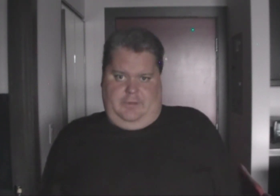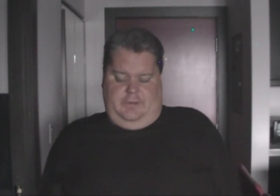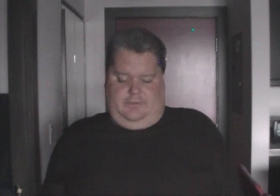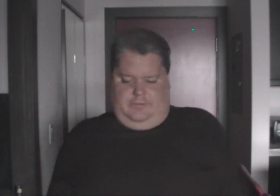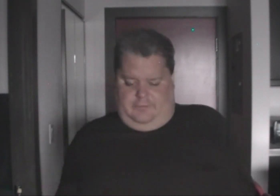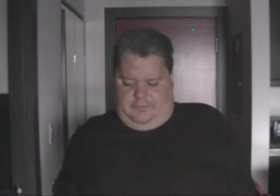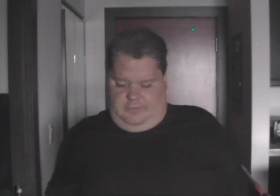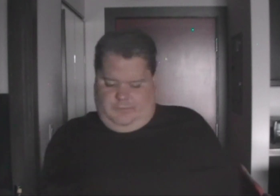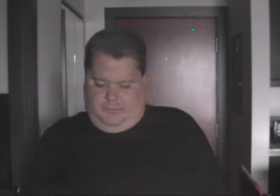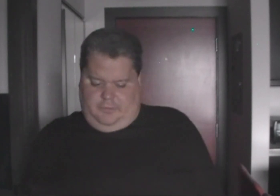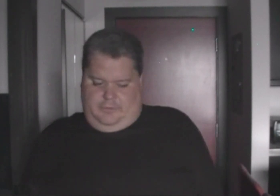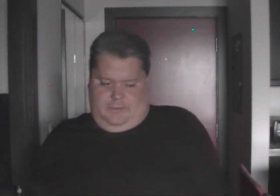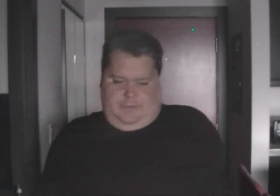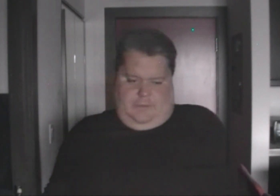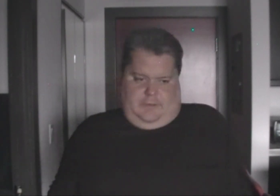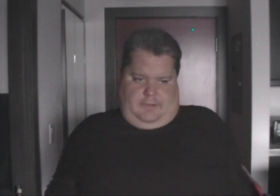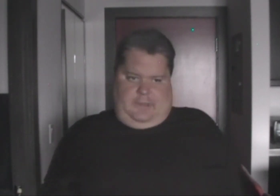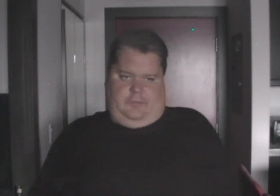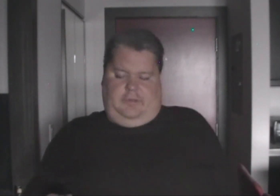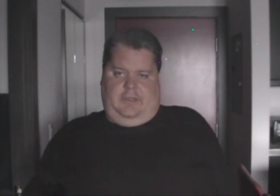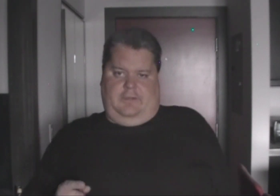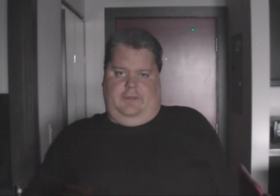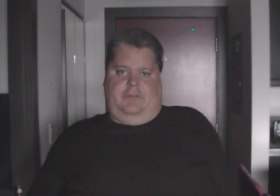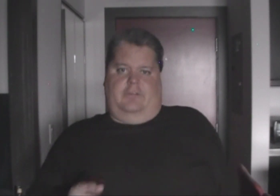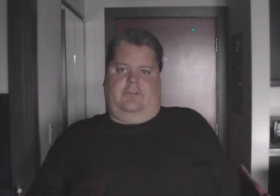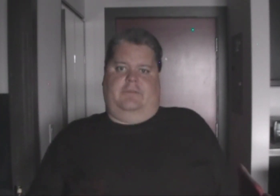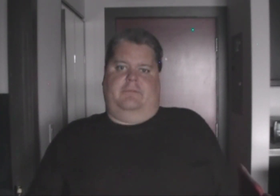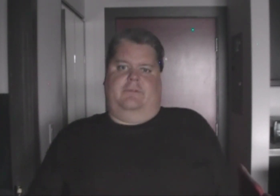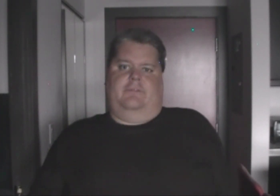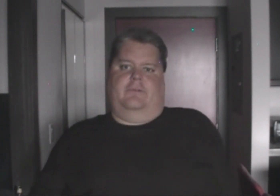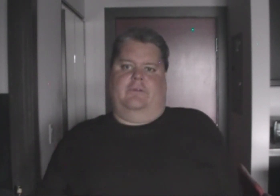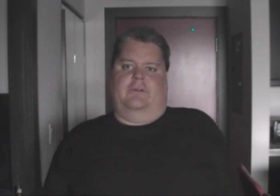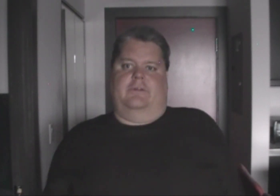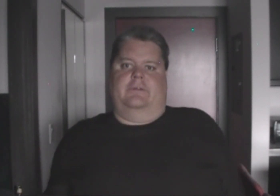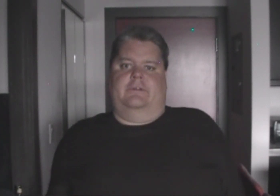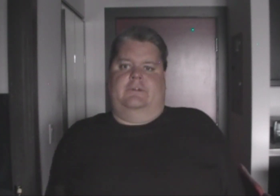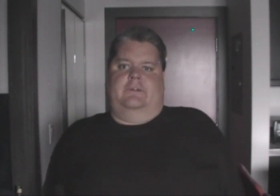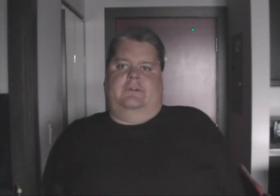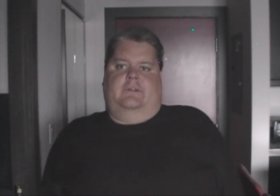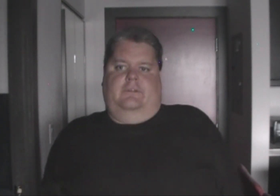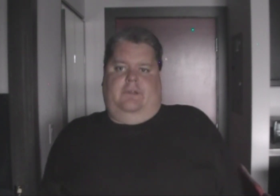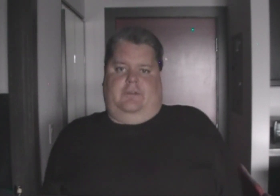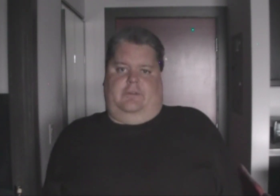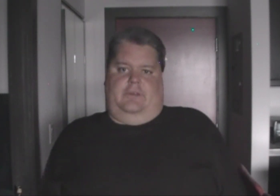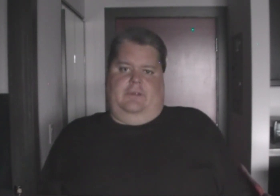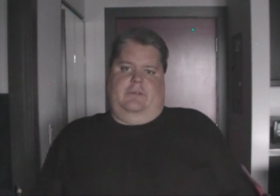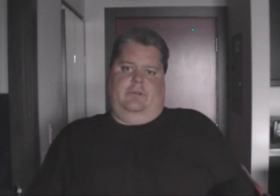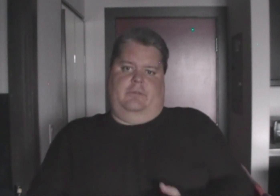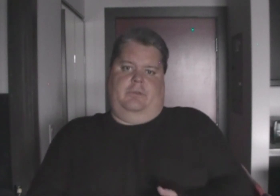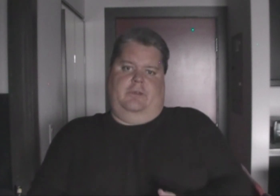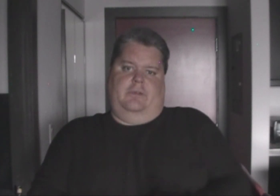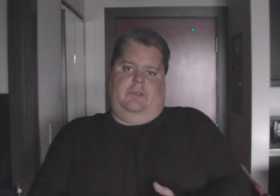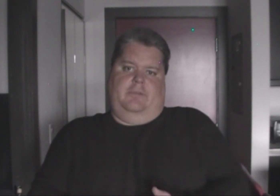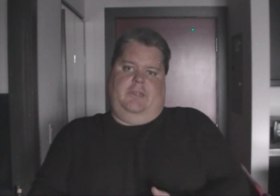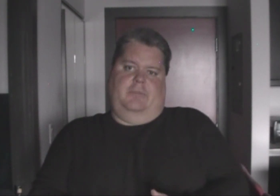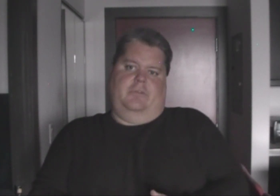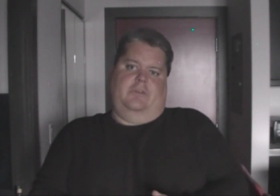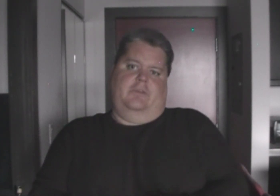NES, if remember. That actually had the licensing for, uh, to actually use player team names and